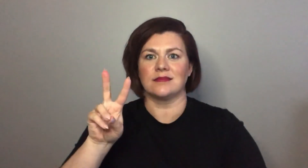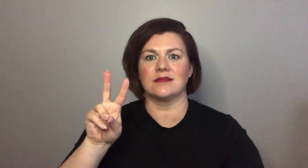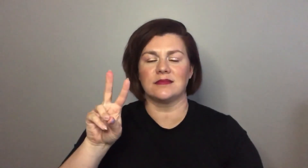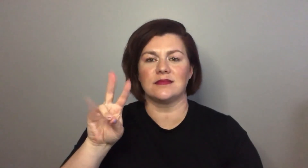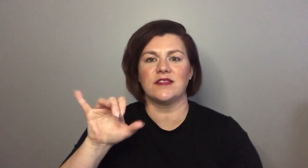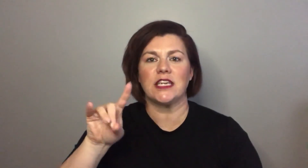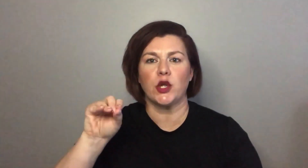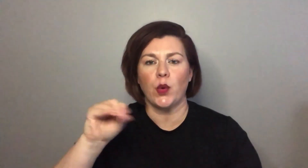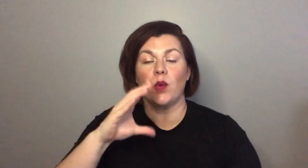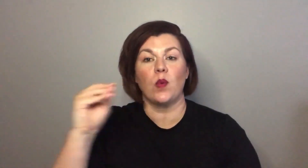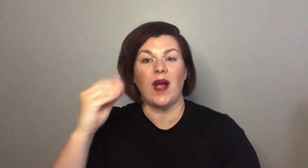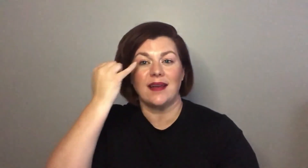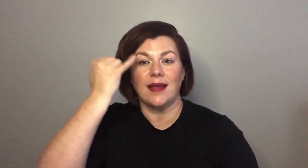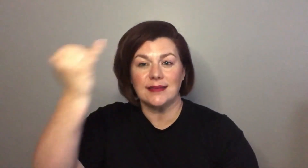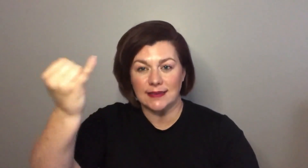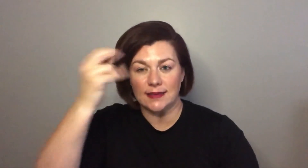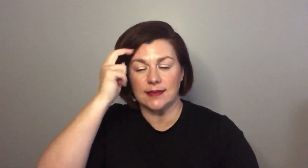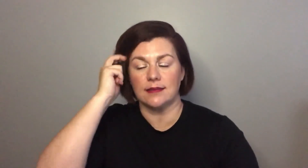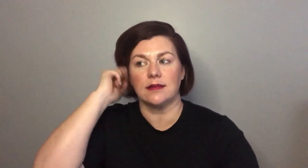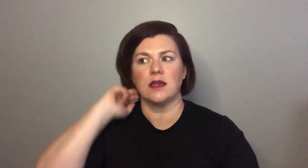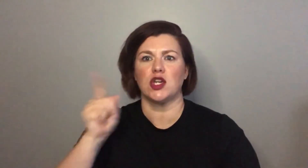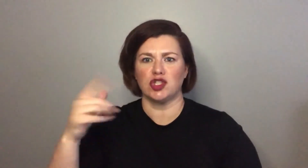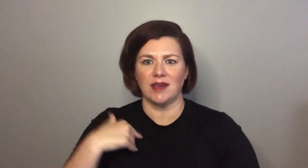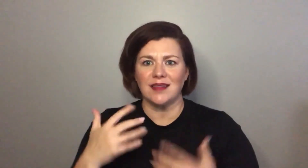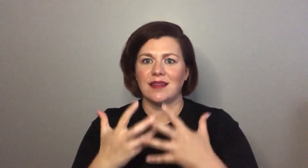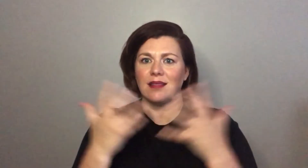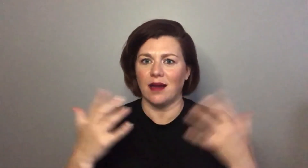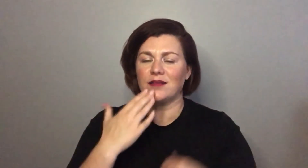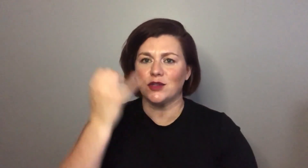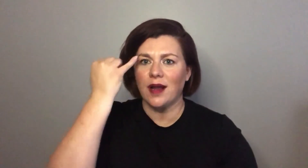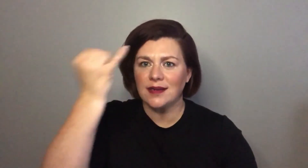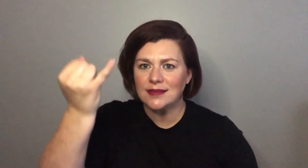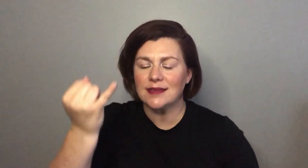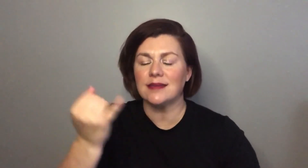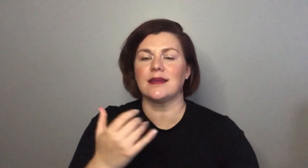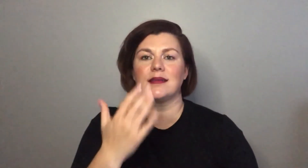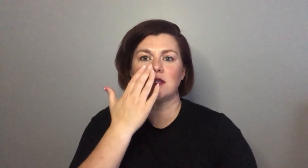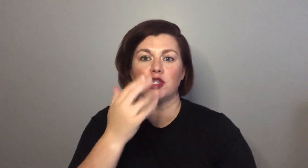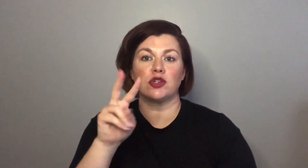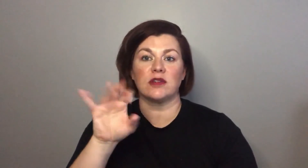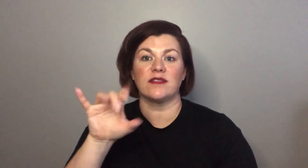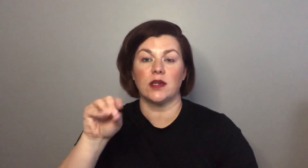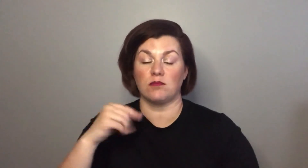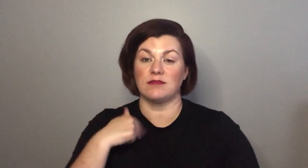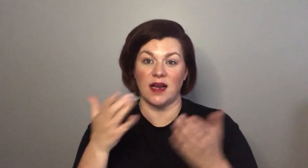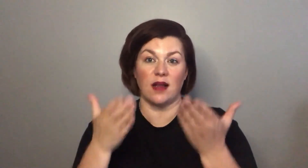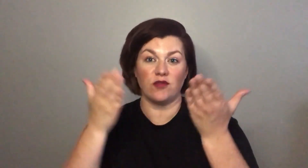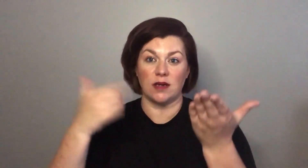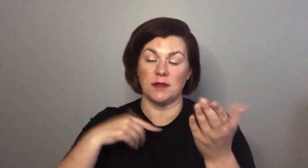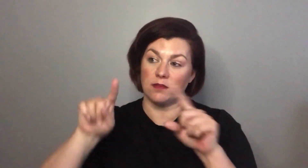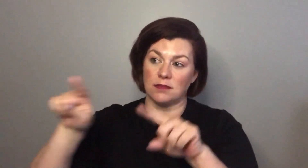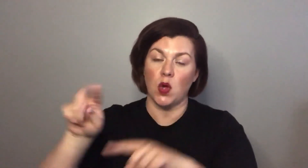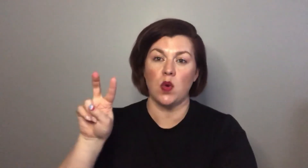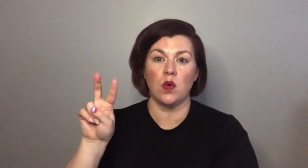idea and her awesome video she has so many good ideas on her channel you guys she has so many awesome videos